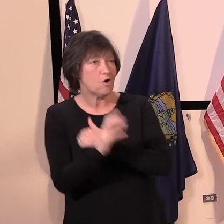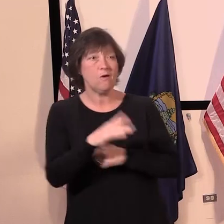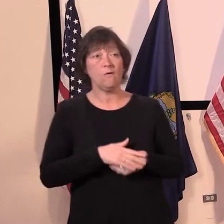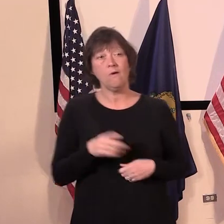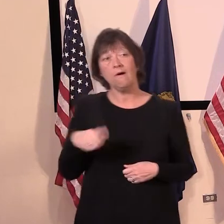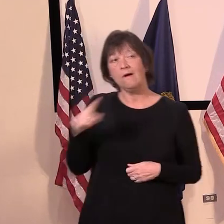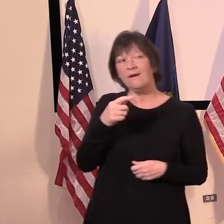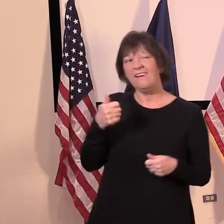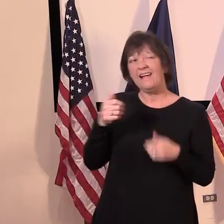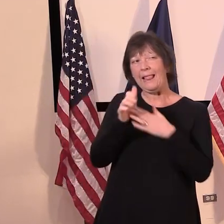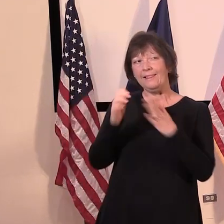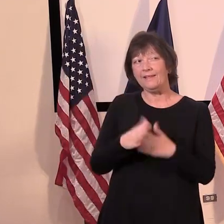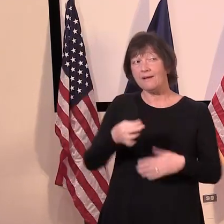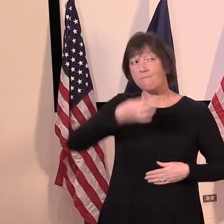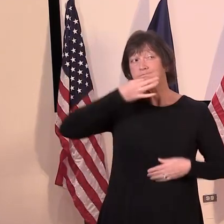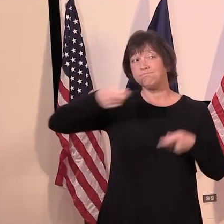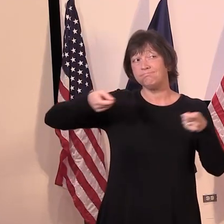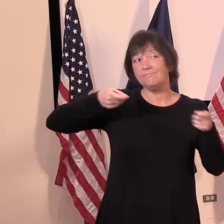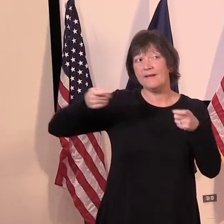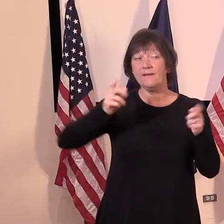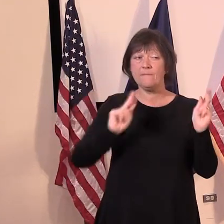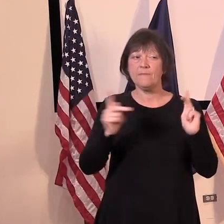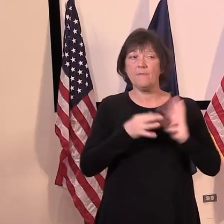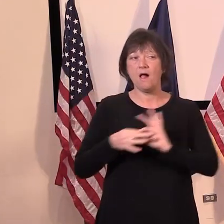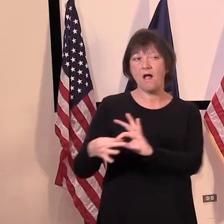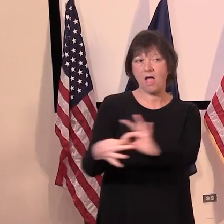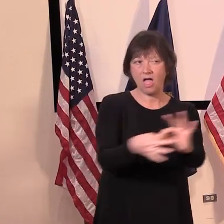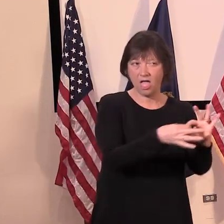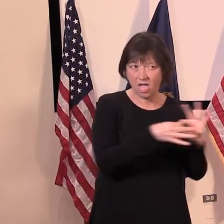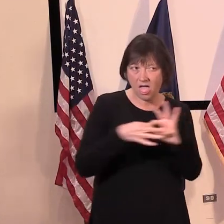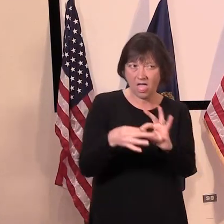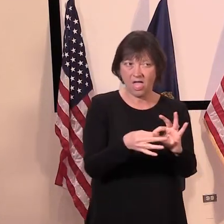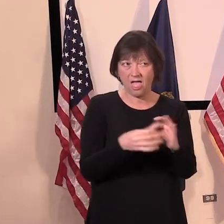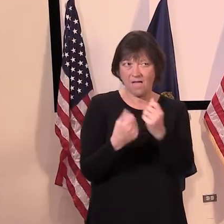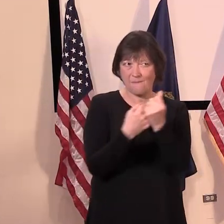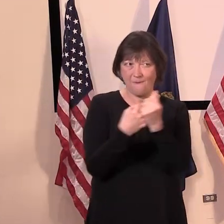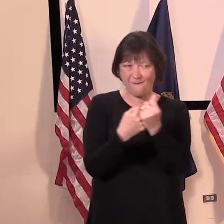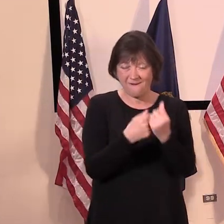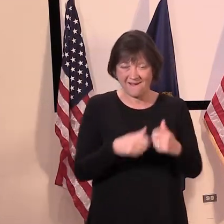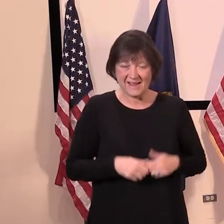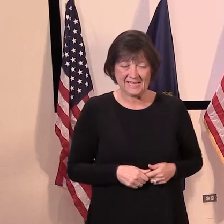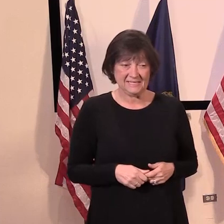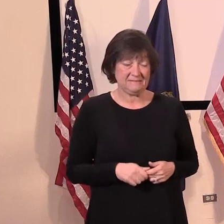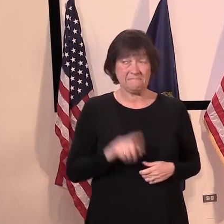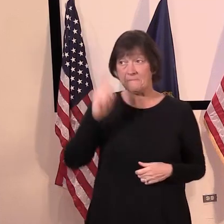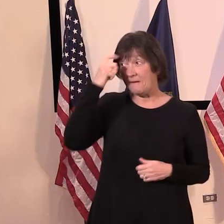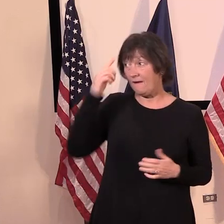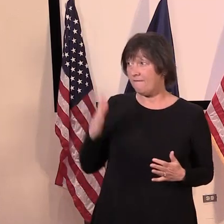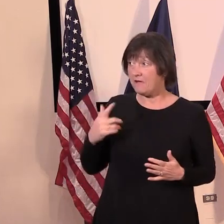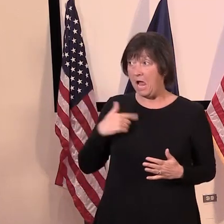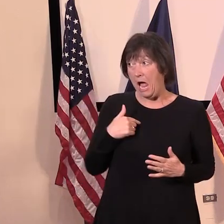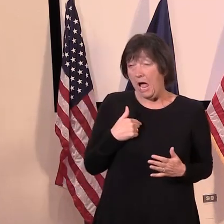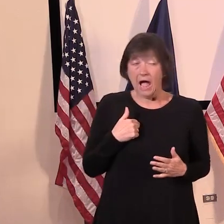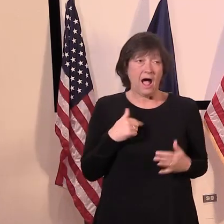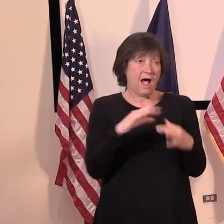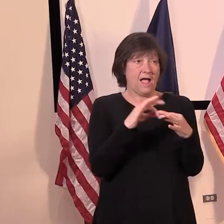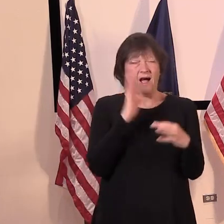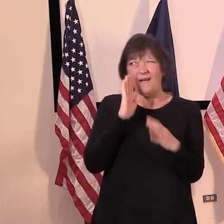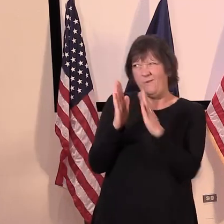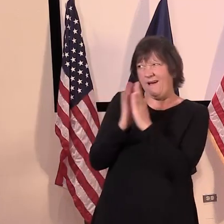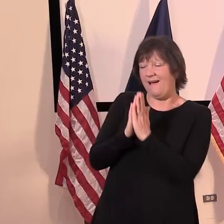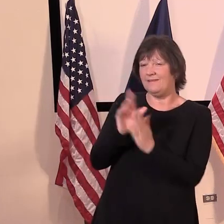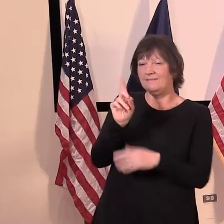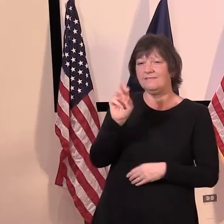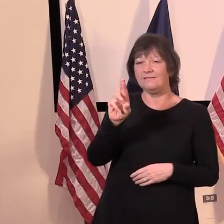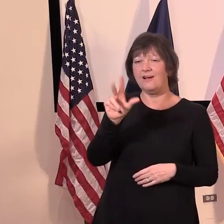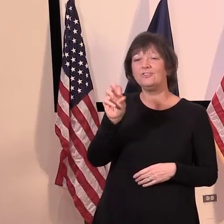management and cooperation from everybody? I would, I would have to say, and I'd ask Dr. Levine to weigh in as